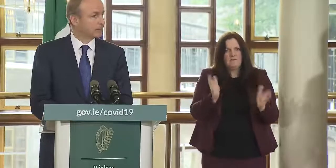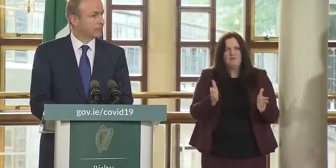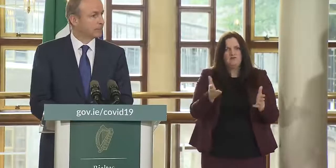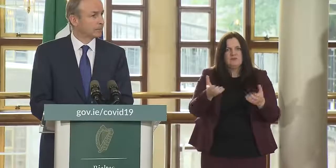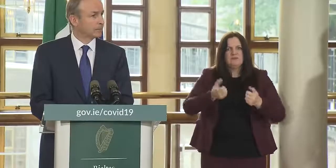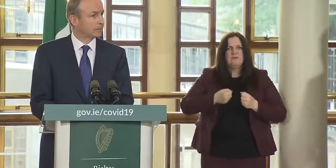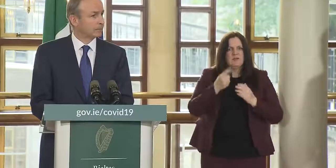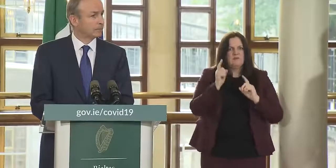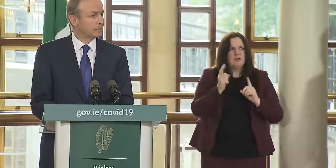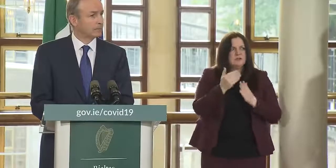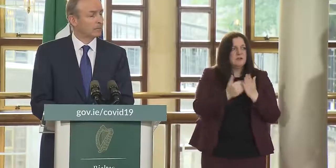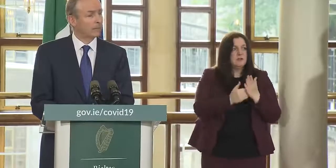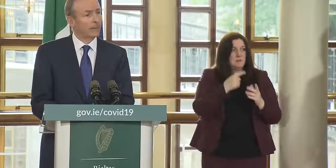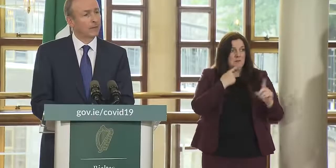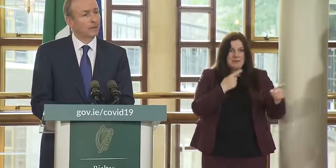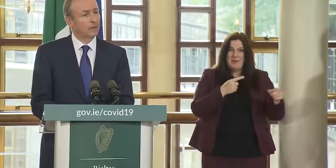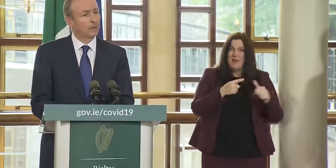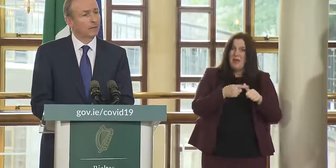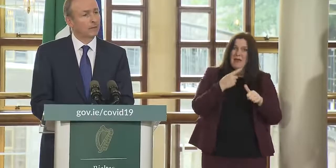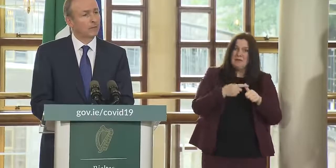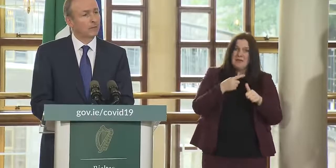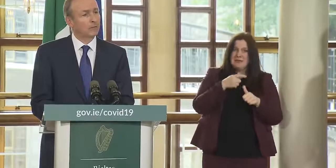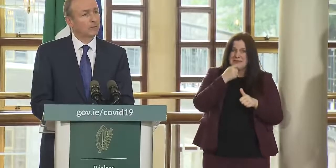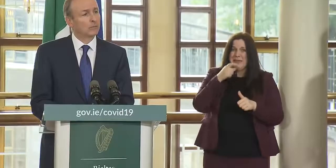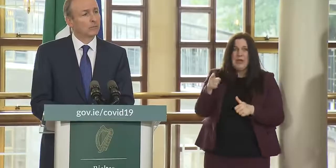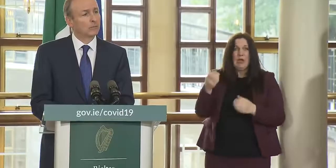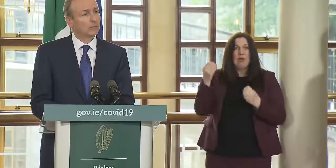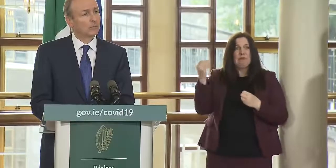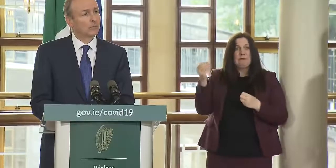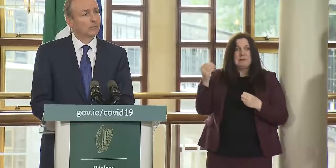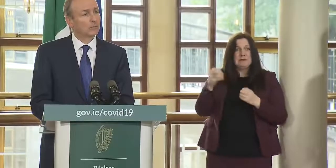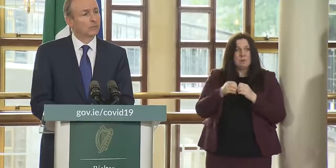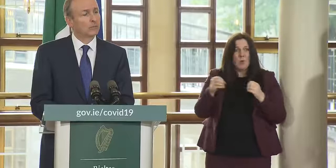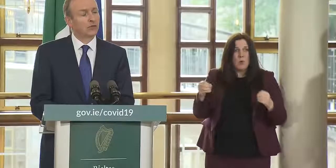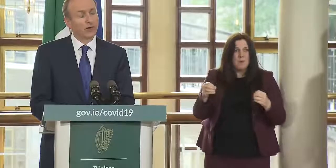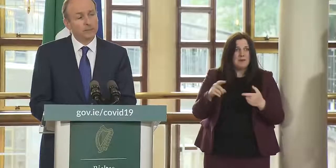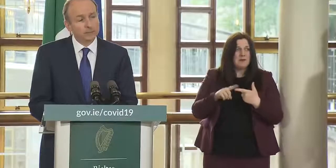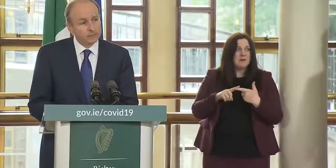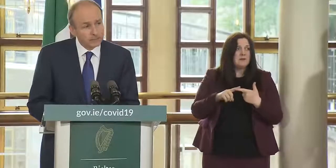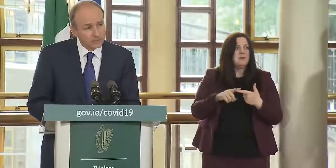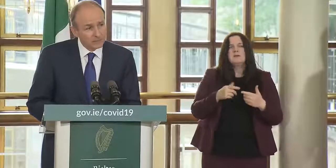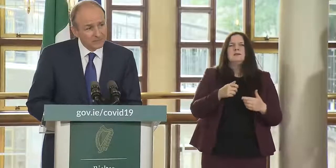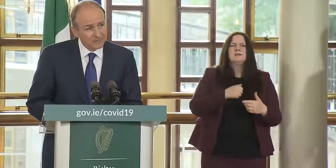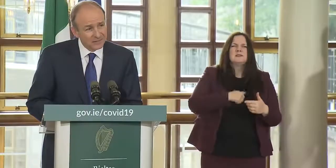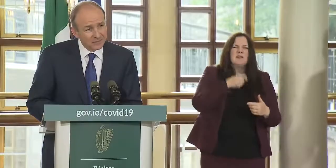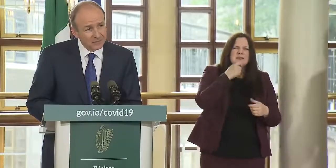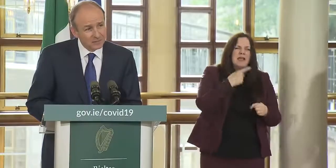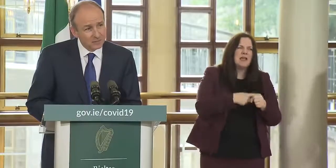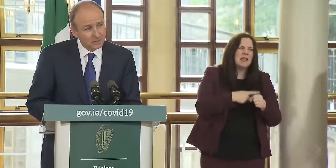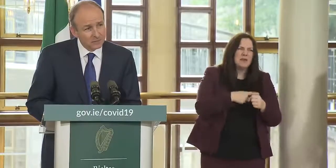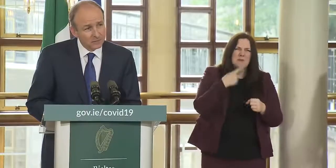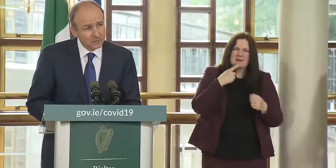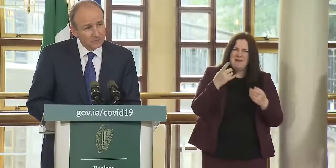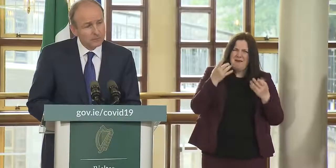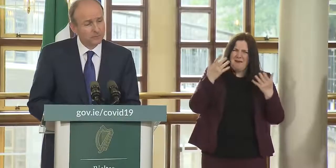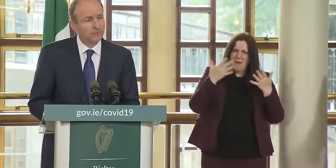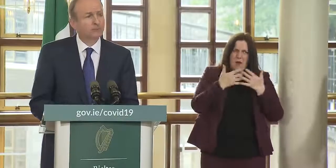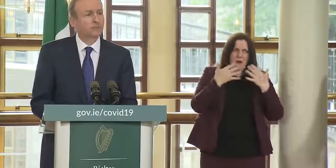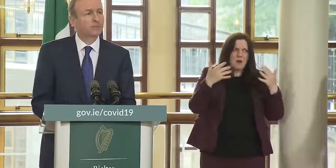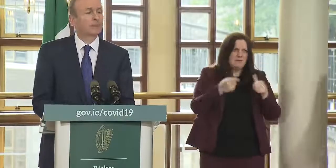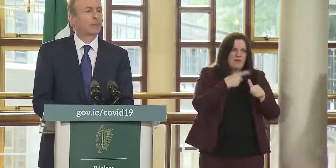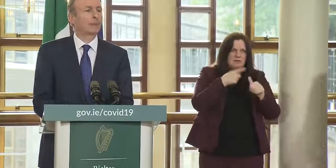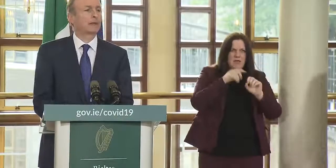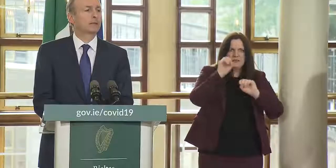sorry some